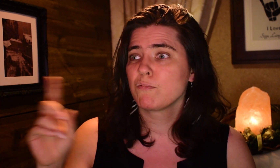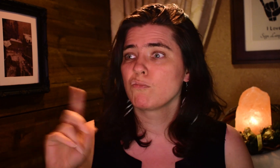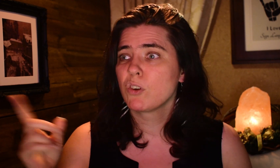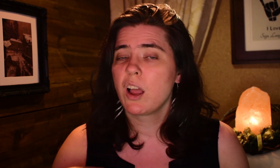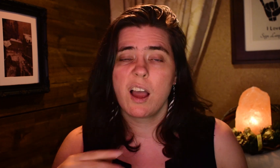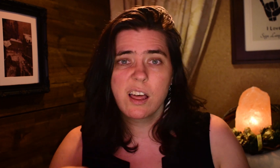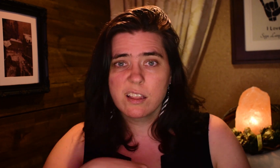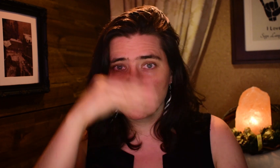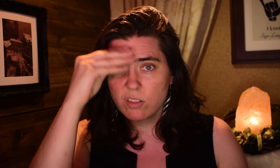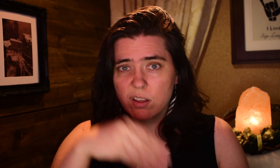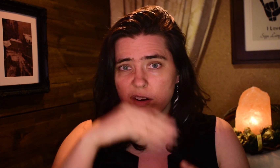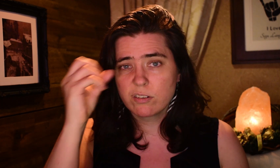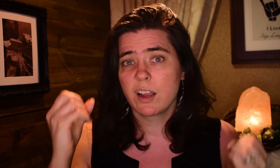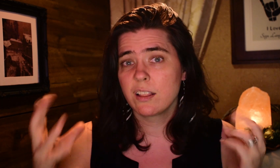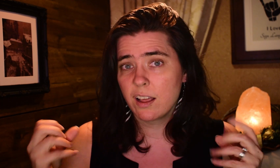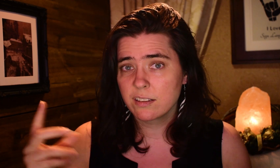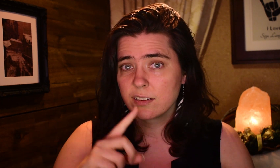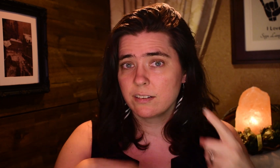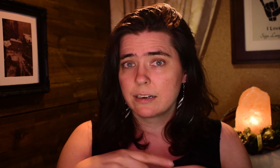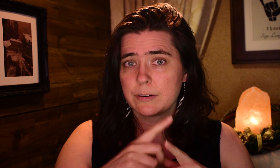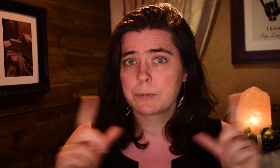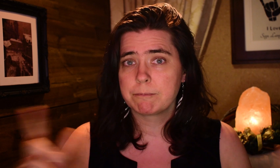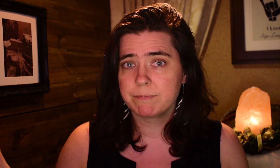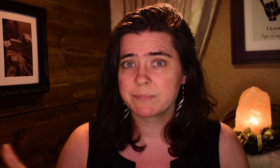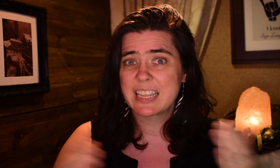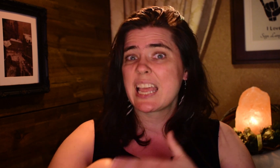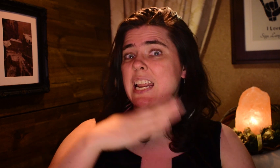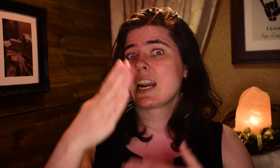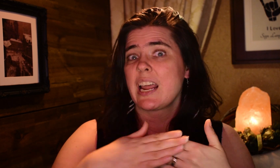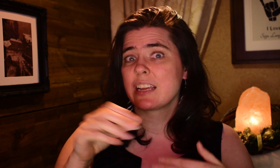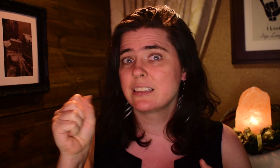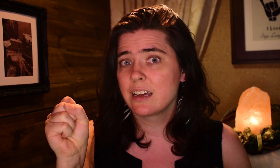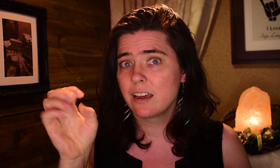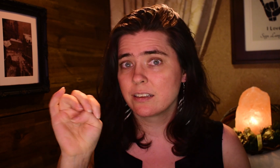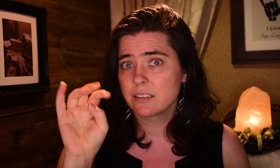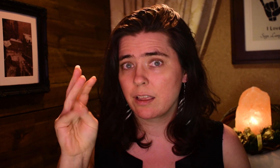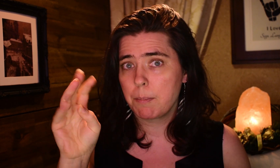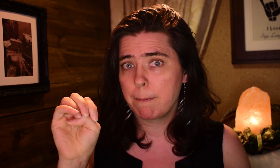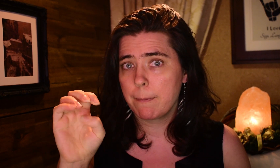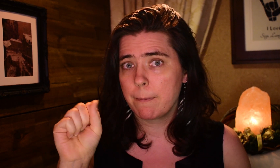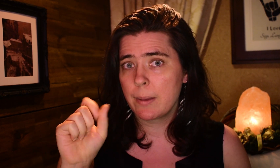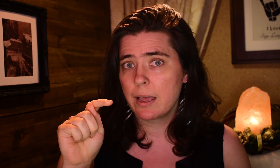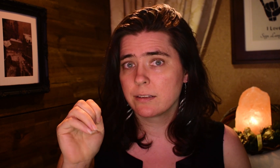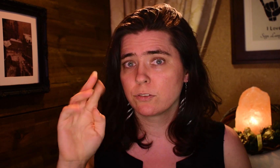And that is when I learned lots of sign language. The next semester,